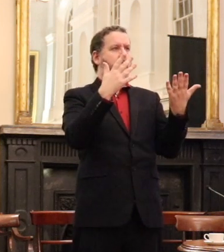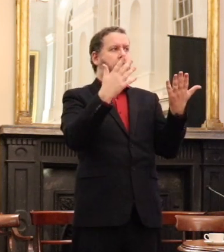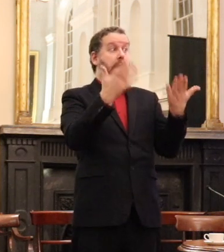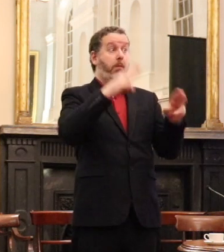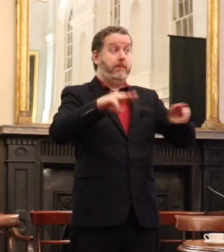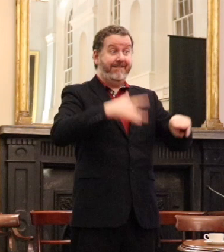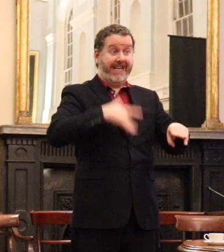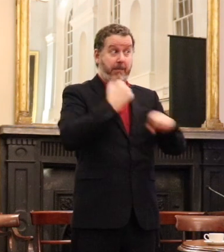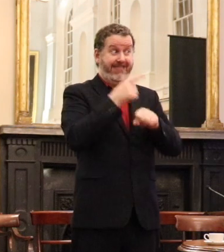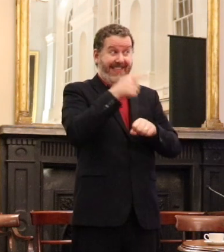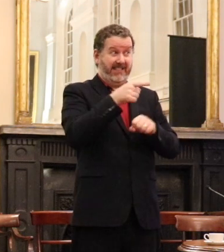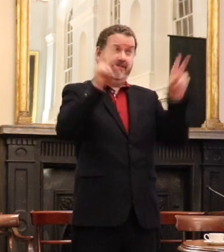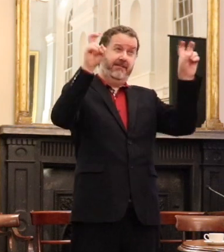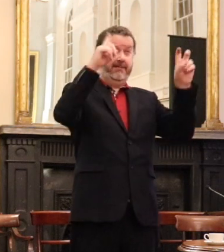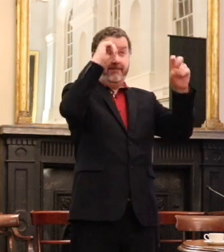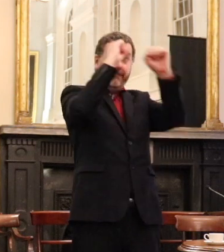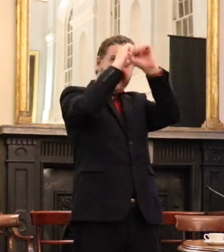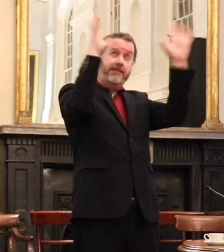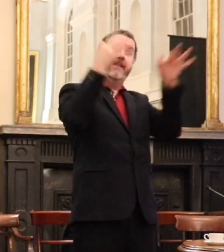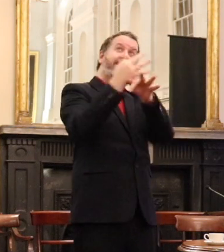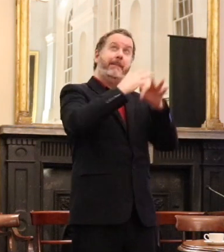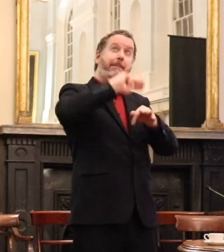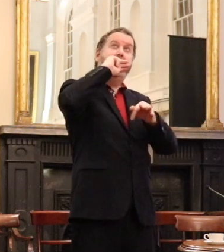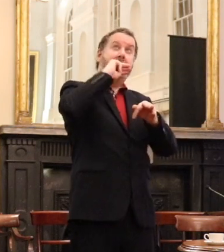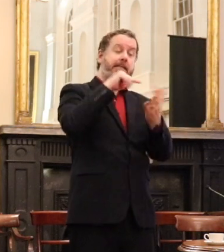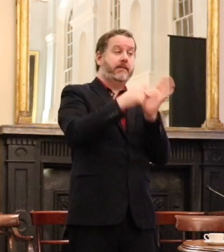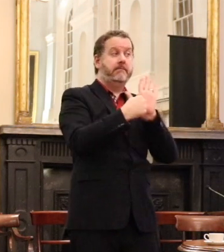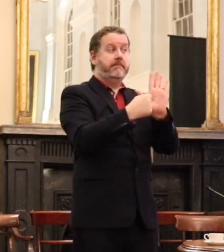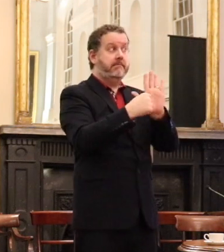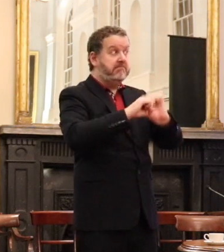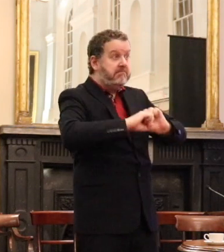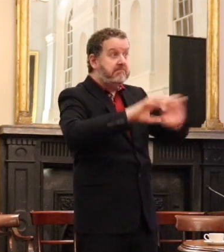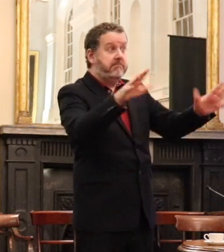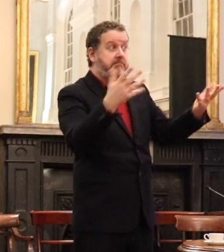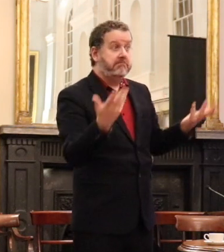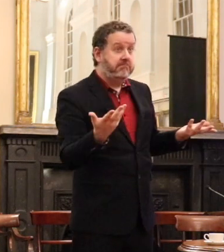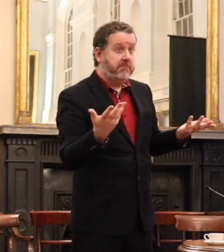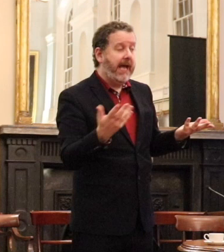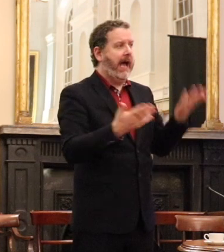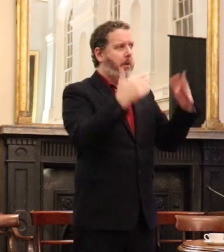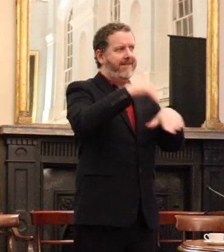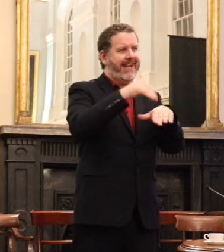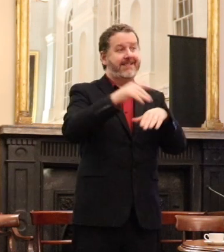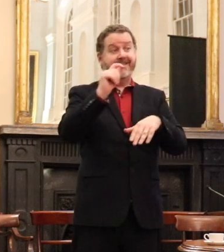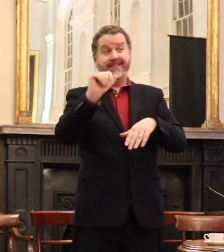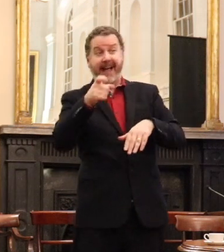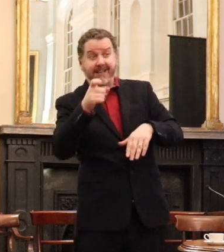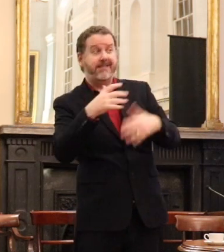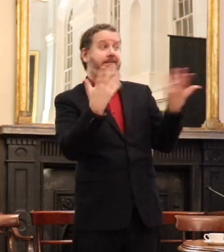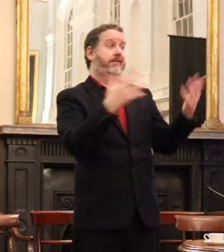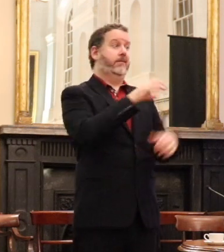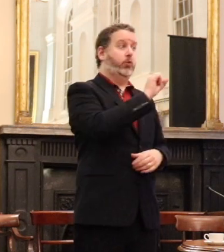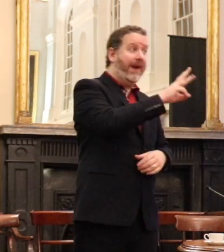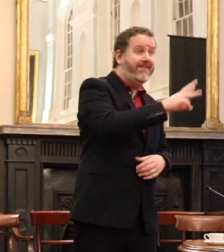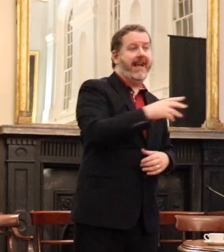is going to have any practical or real impact by the years of taxation of social welfare and inheritance but